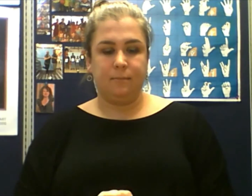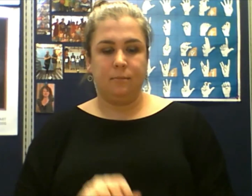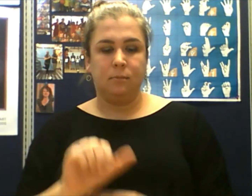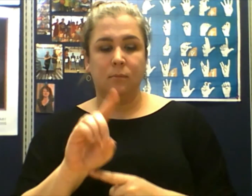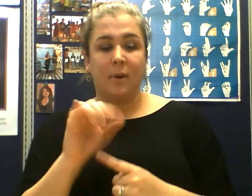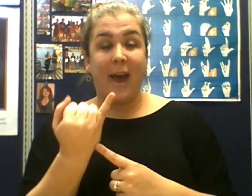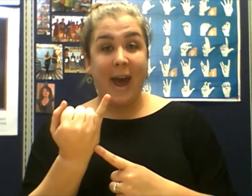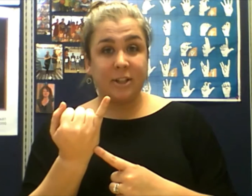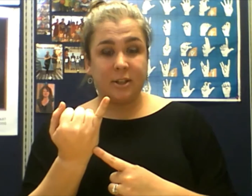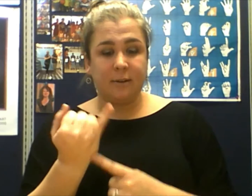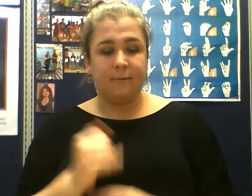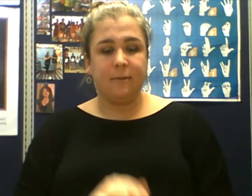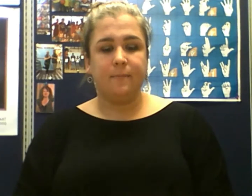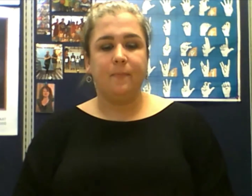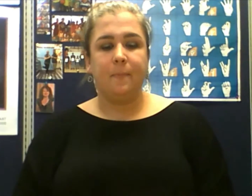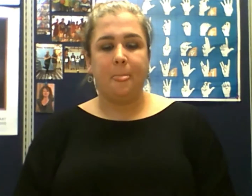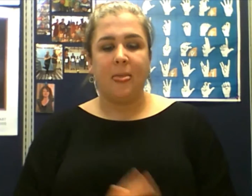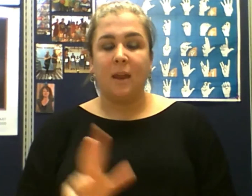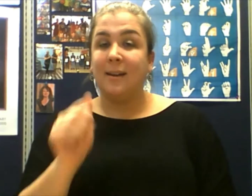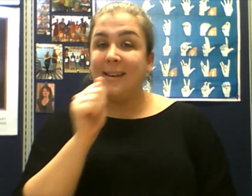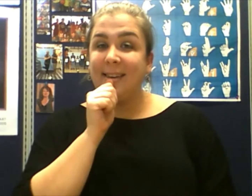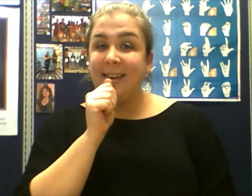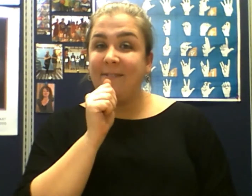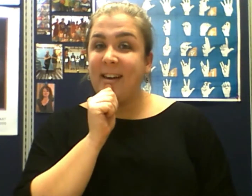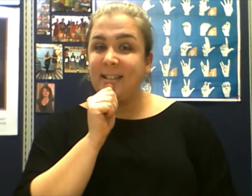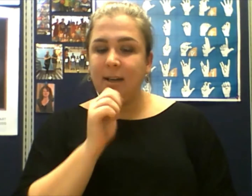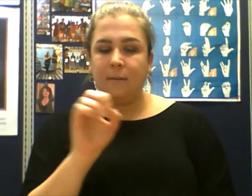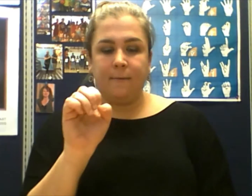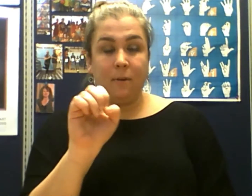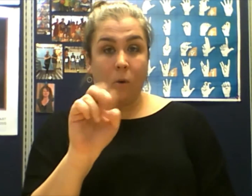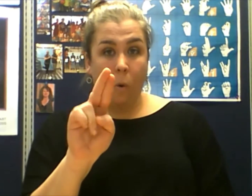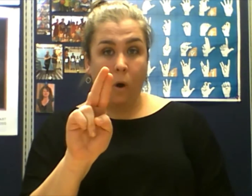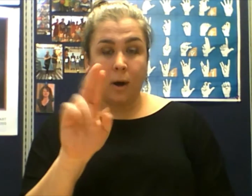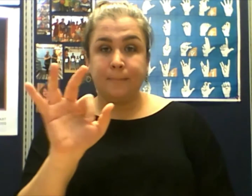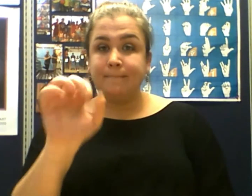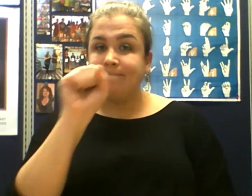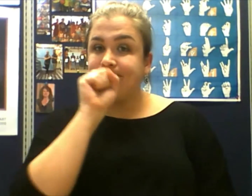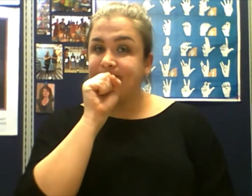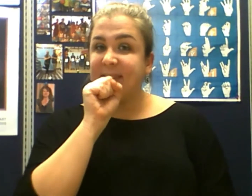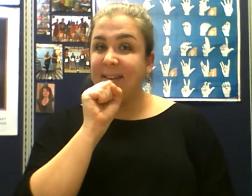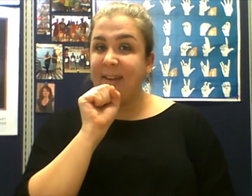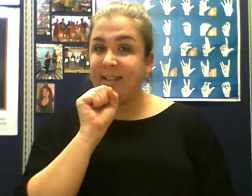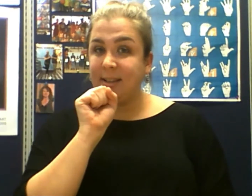adjective. Evasive, or evasive.